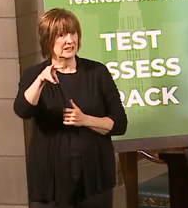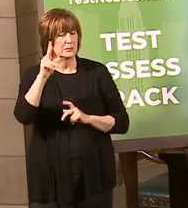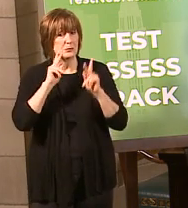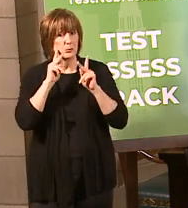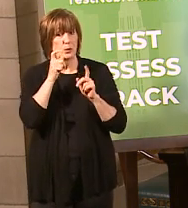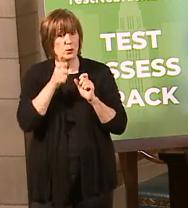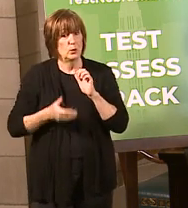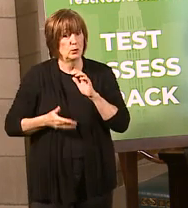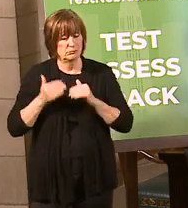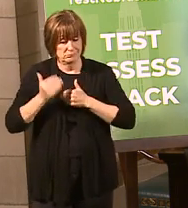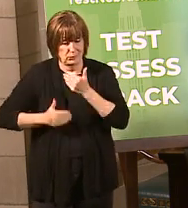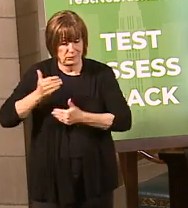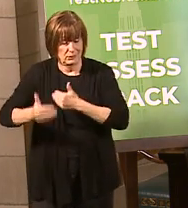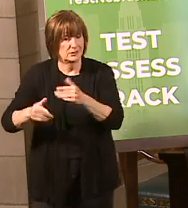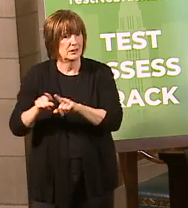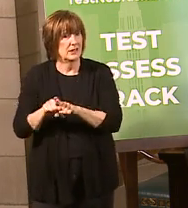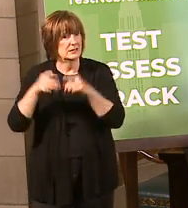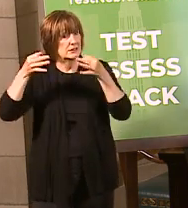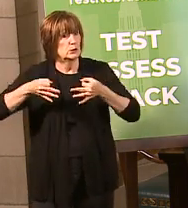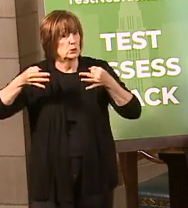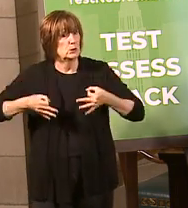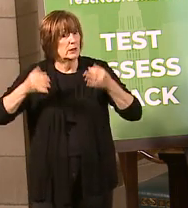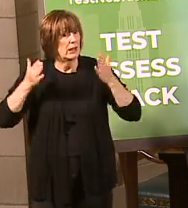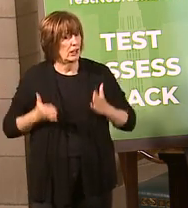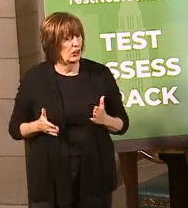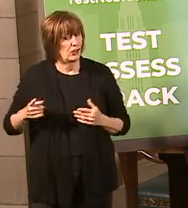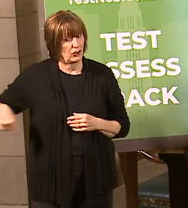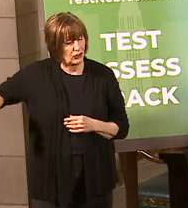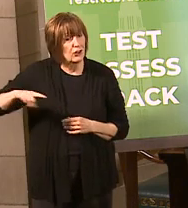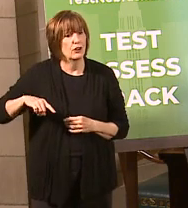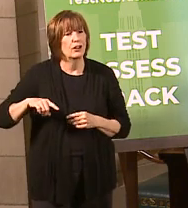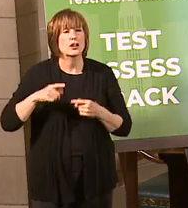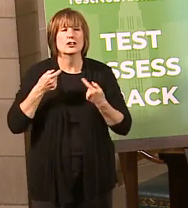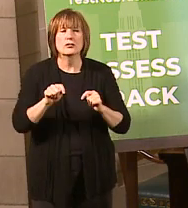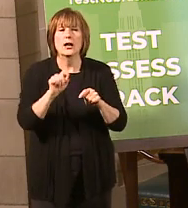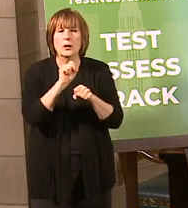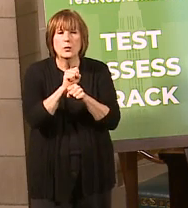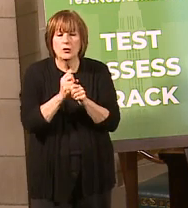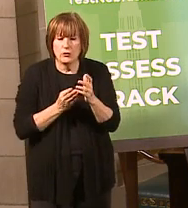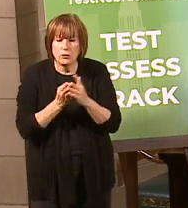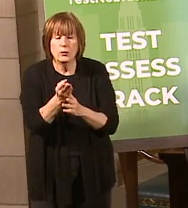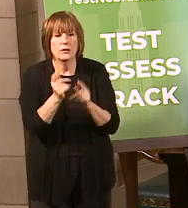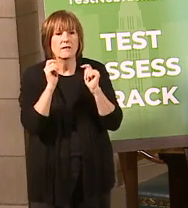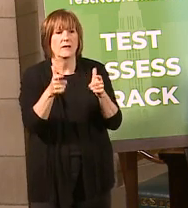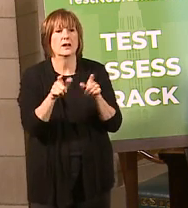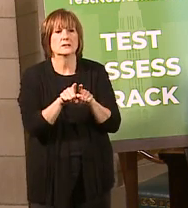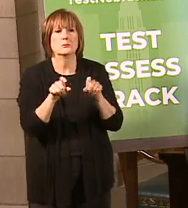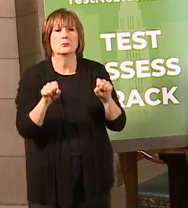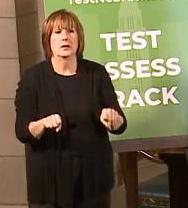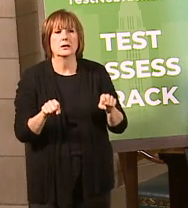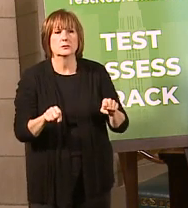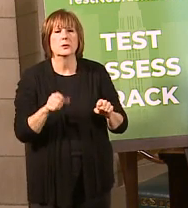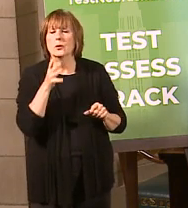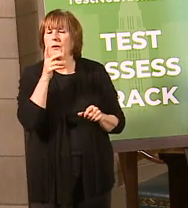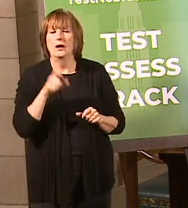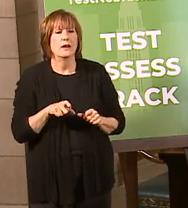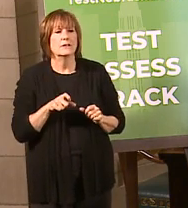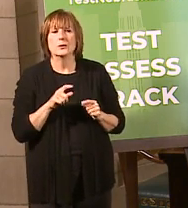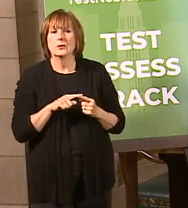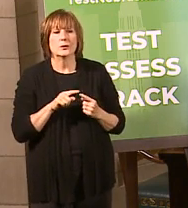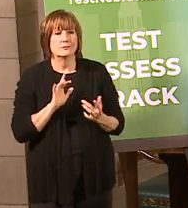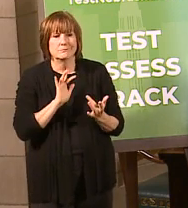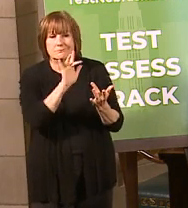processing these as adjudicators. So, again, we're working to be able to get through these as quickly as possible, and we'll have to get back